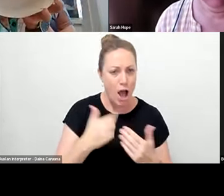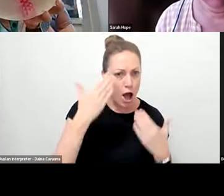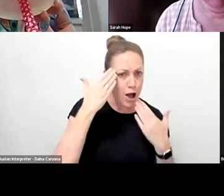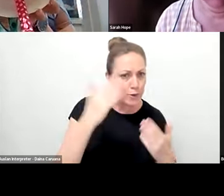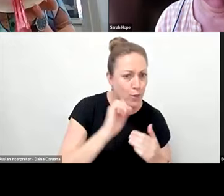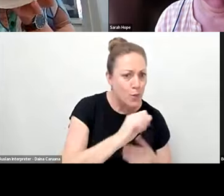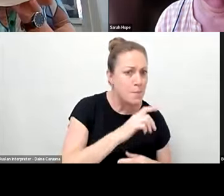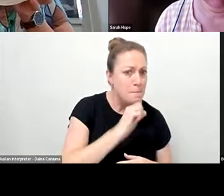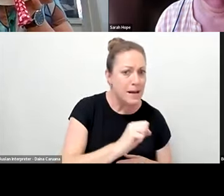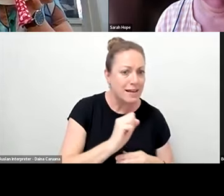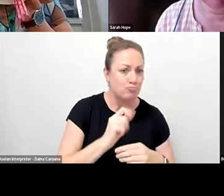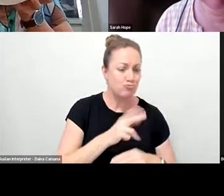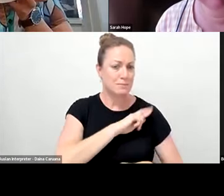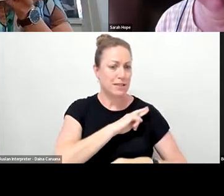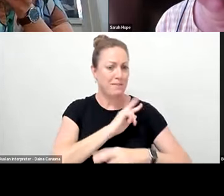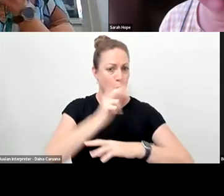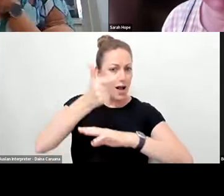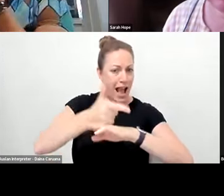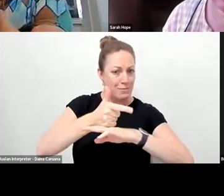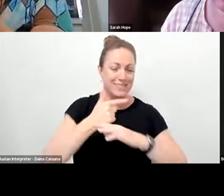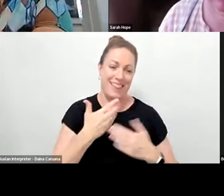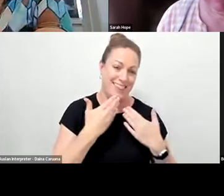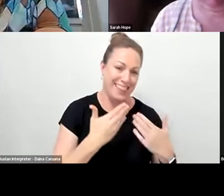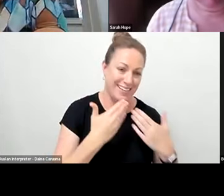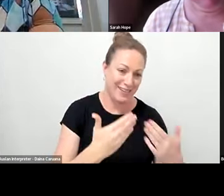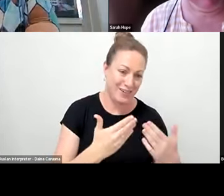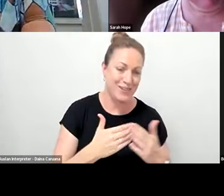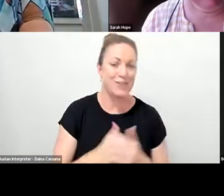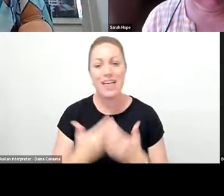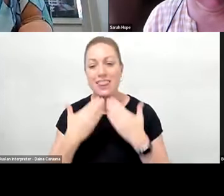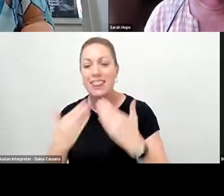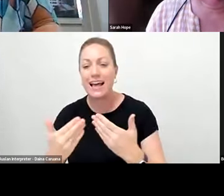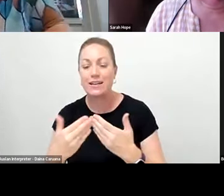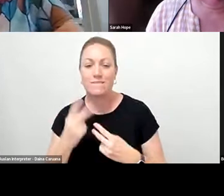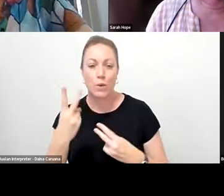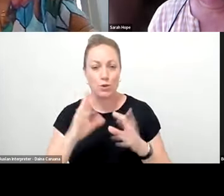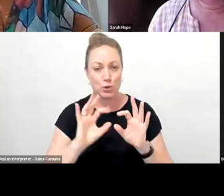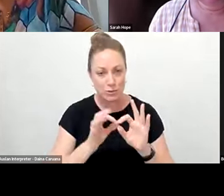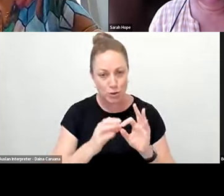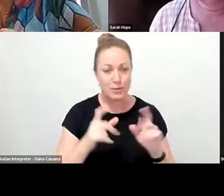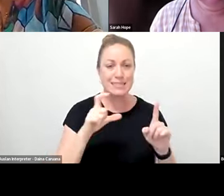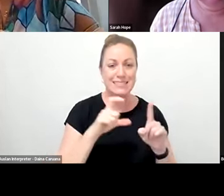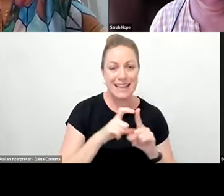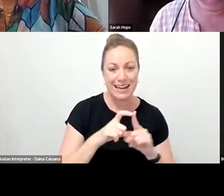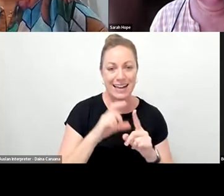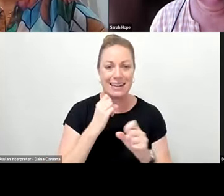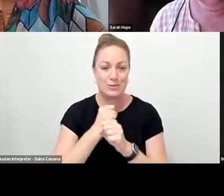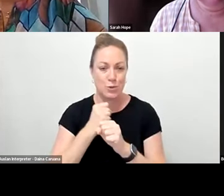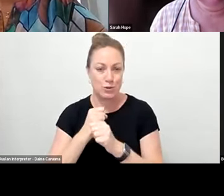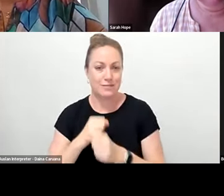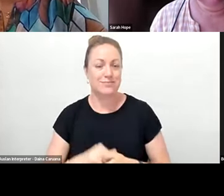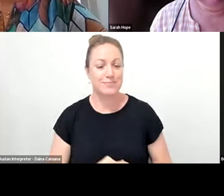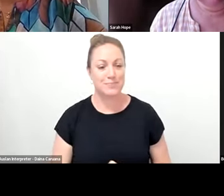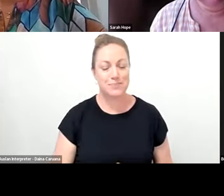doing your camera work there, but thank you. Thank you to our Auslan interpreters, uh, Dana and Georgia. And I'd just like to